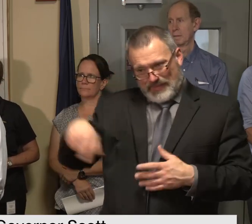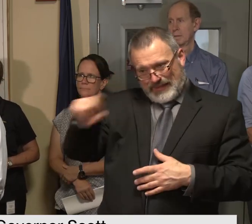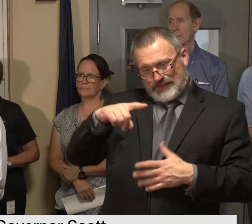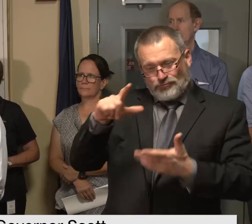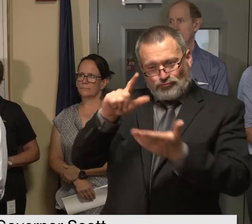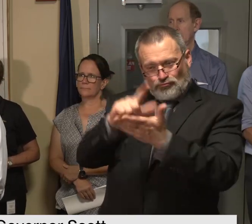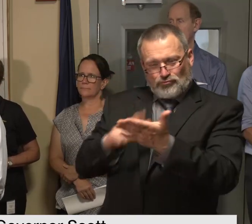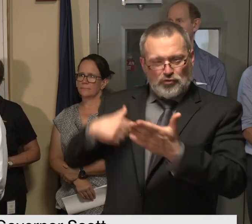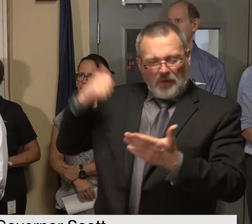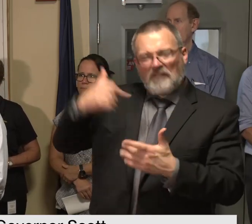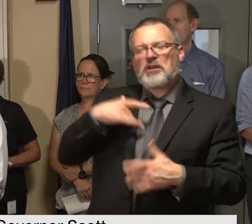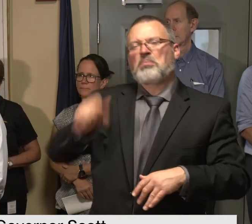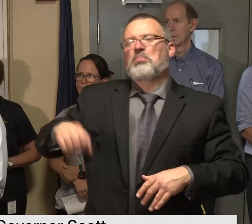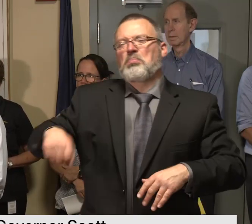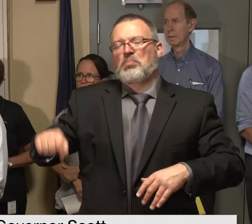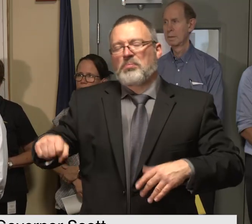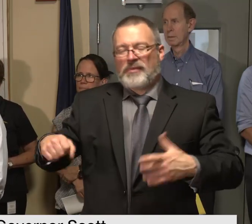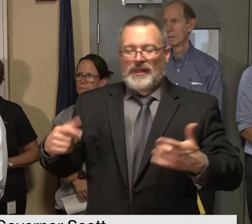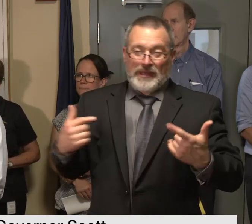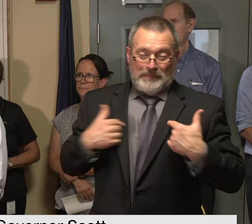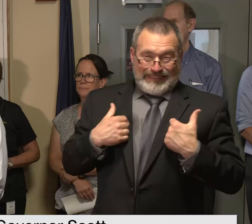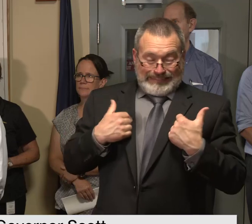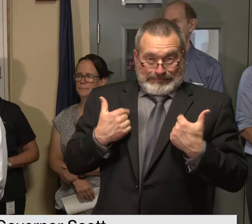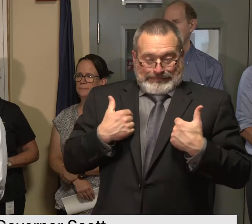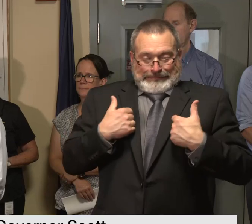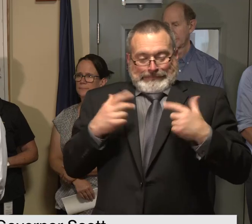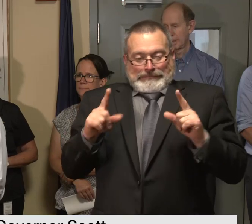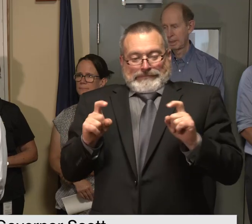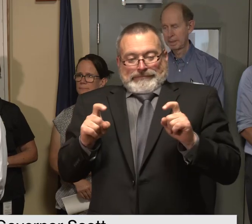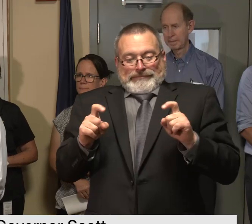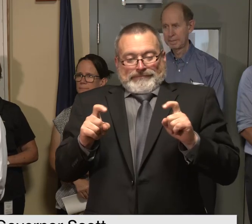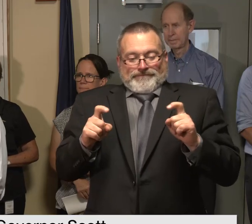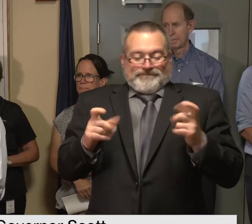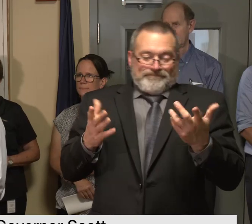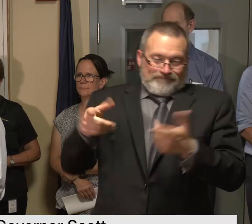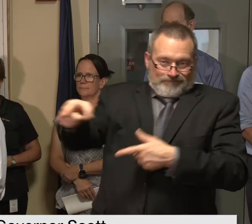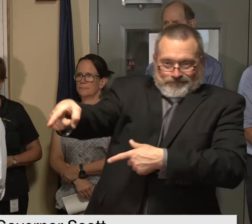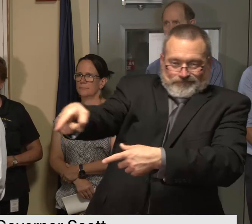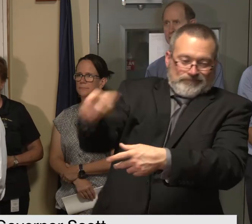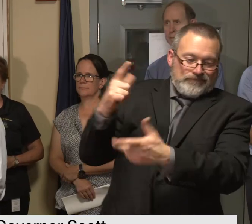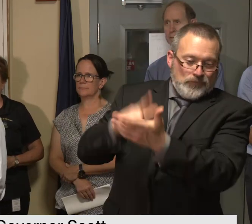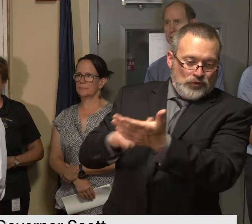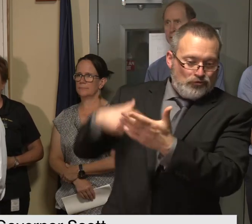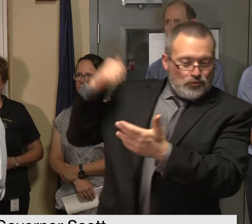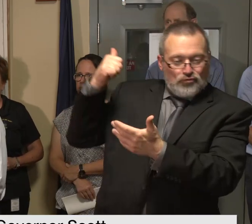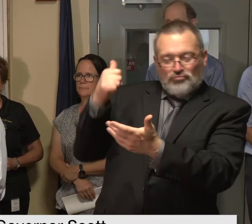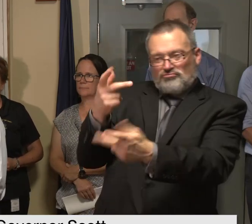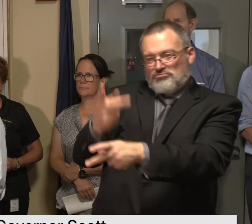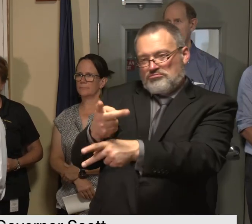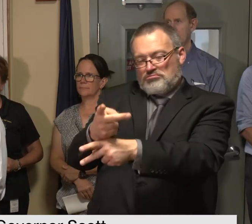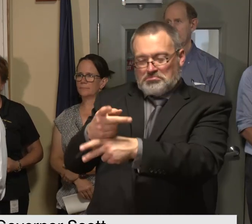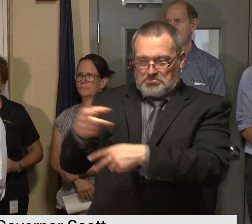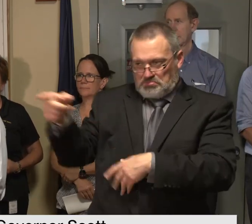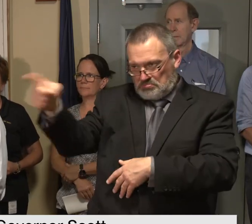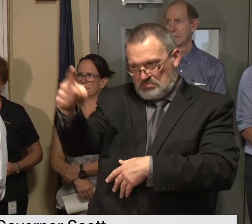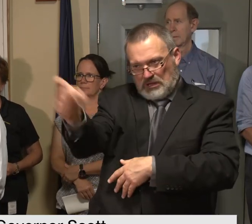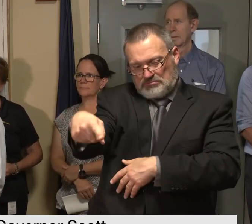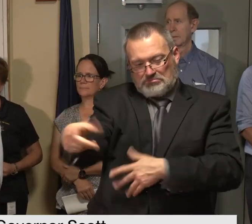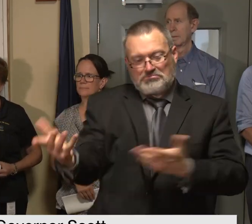again it they'll it's in their hands at this point and probably a better question for them why aren't you confident